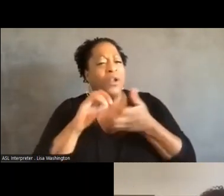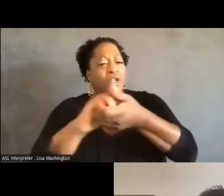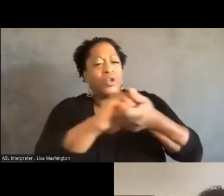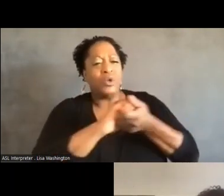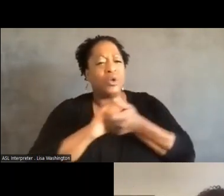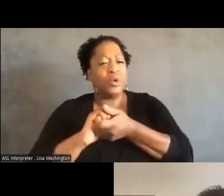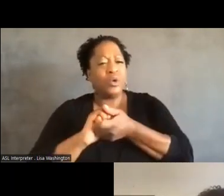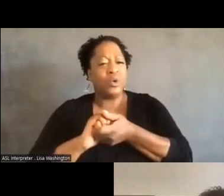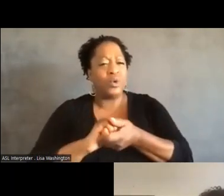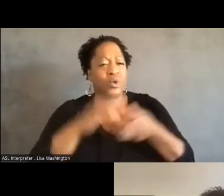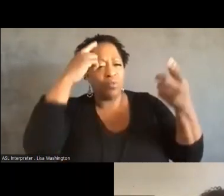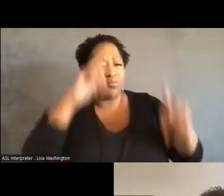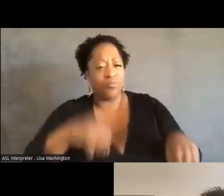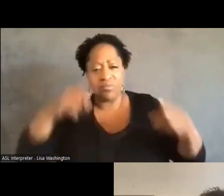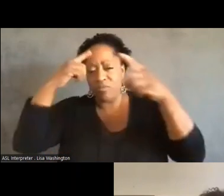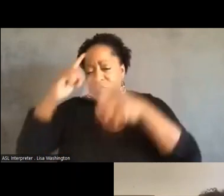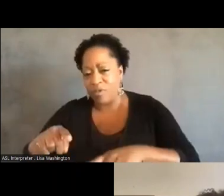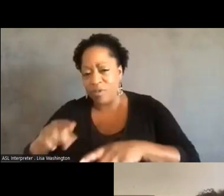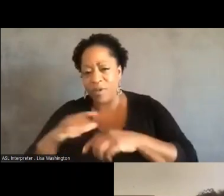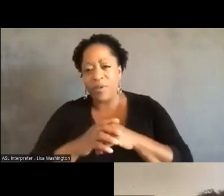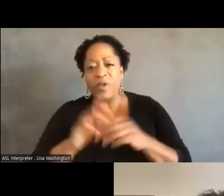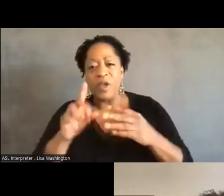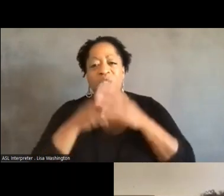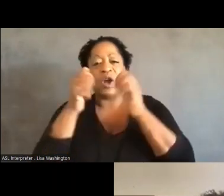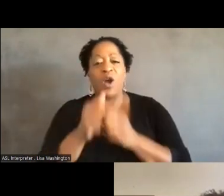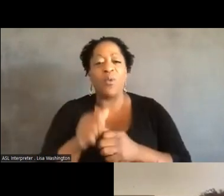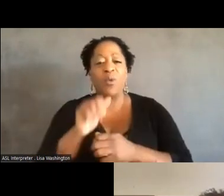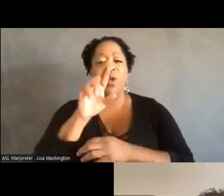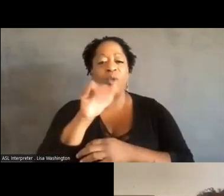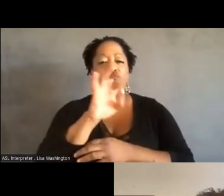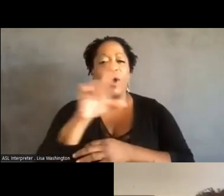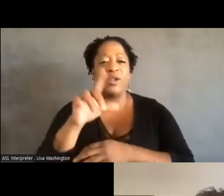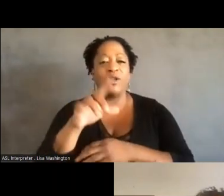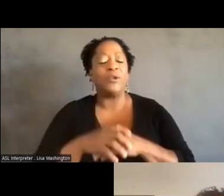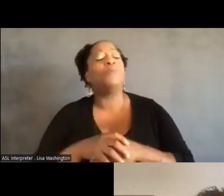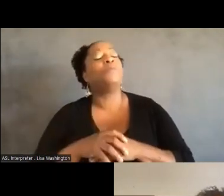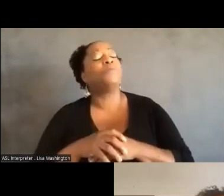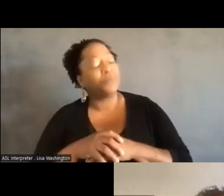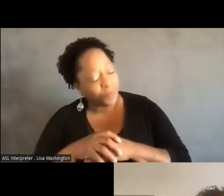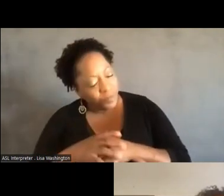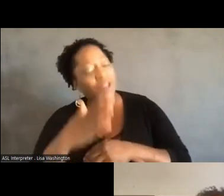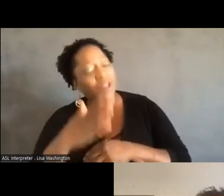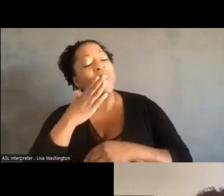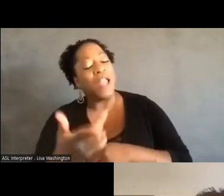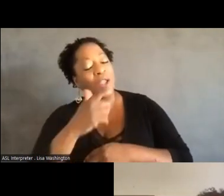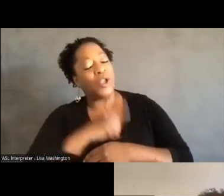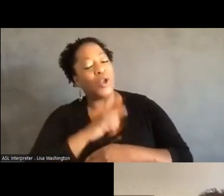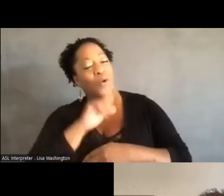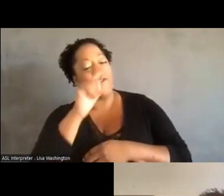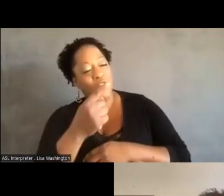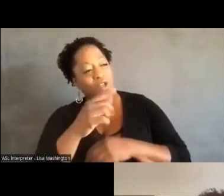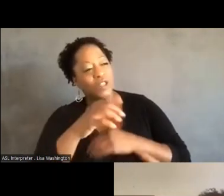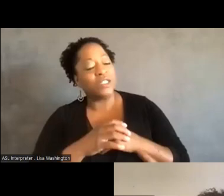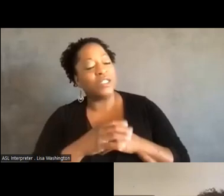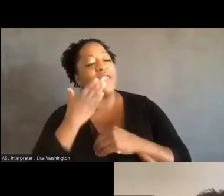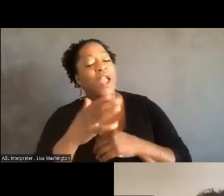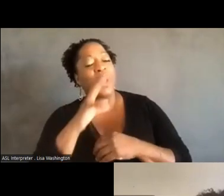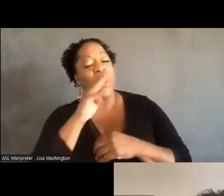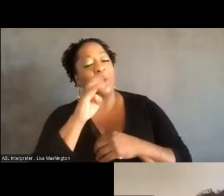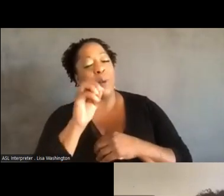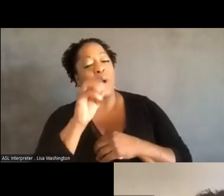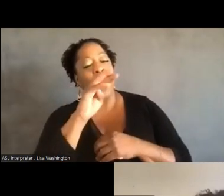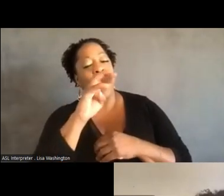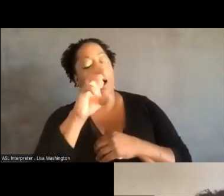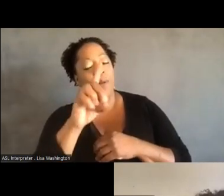Cool. Thanks for the question, Mohamed. Um, it's an interesting question because I can't remember